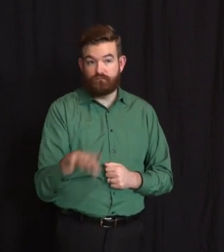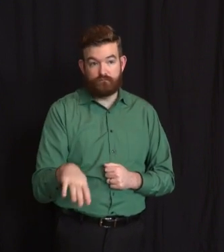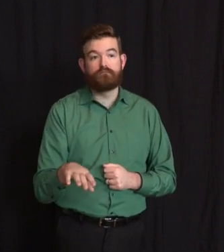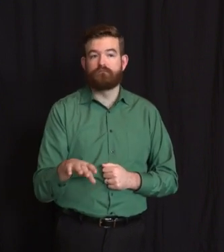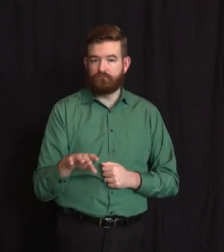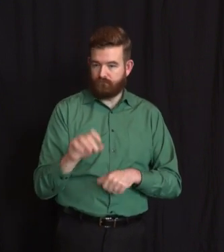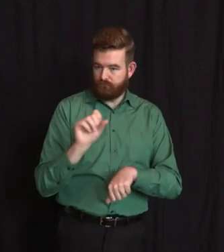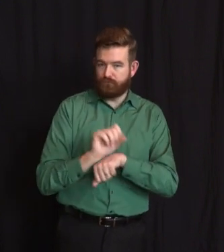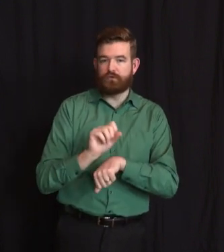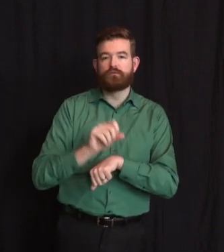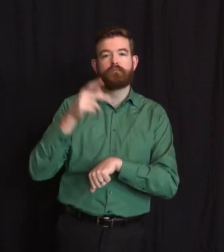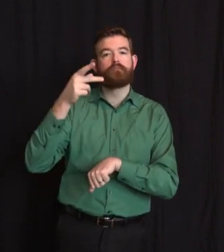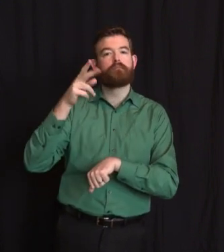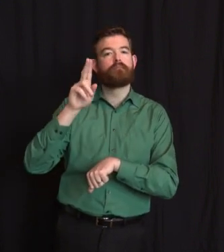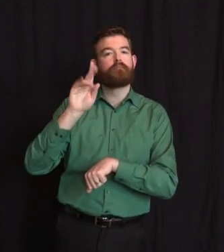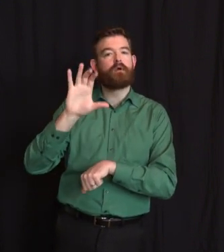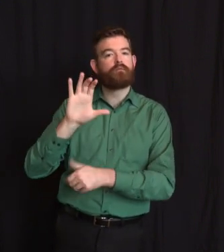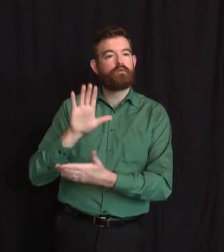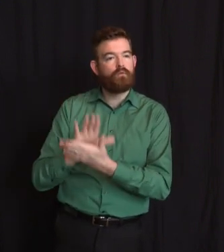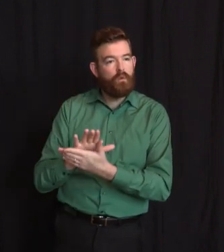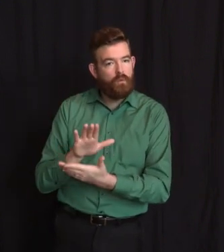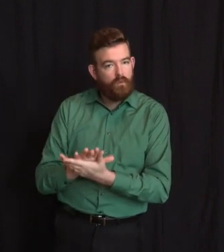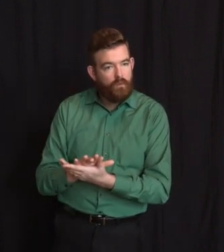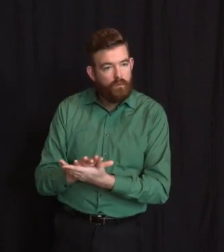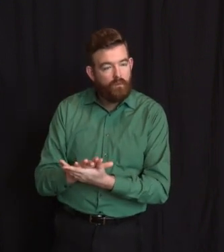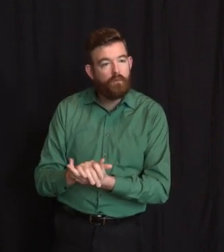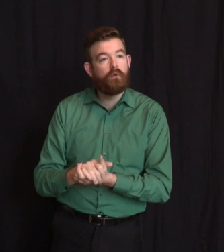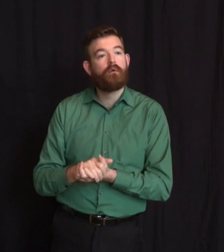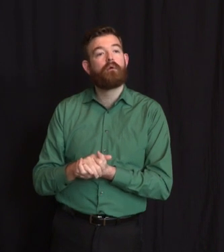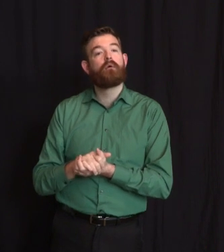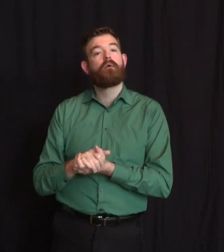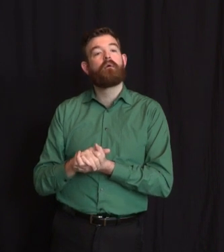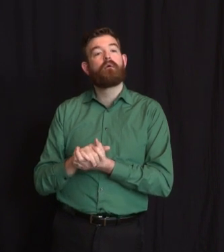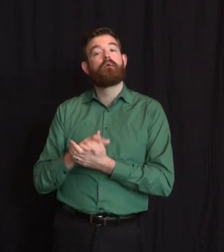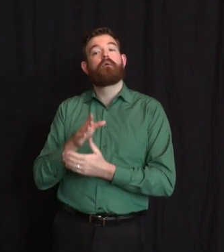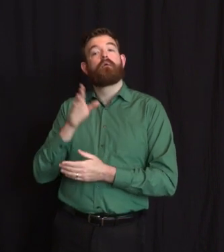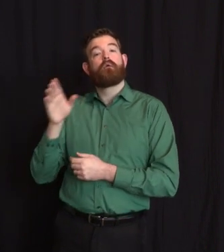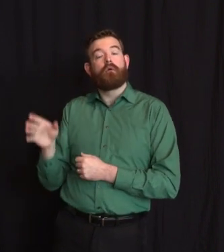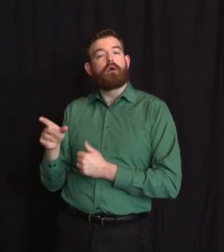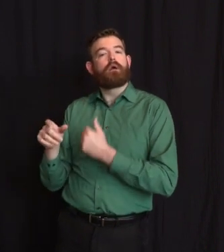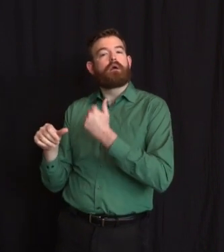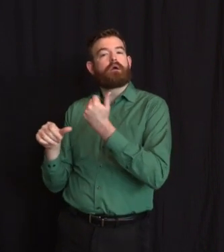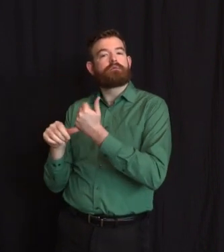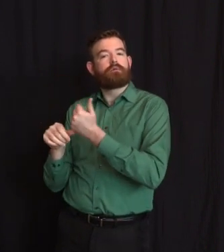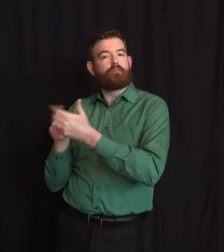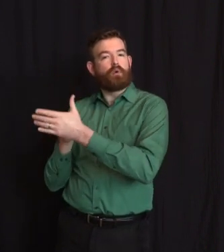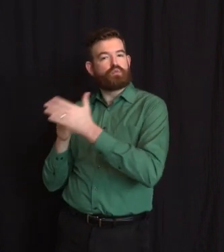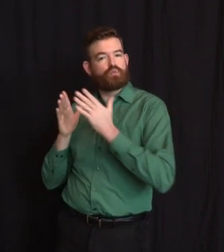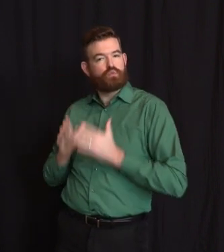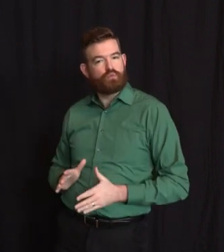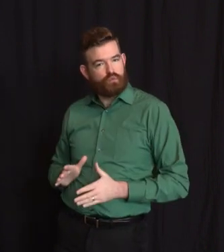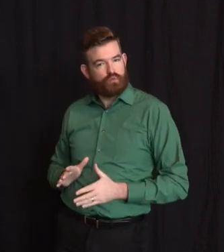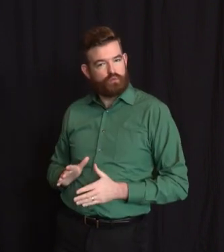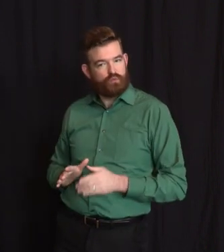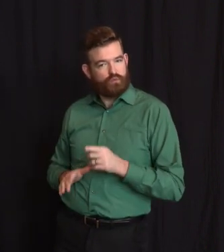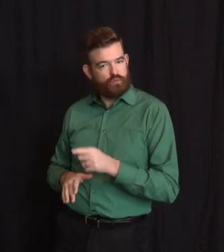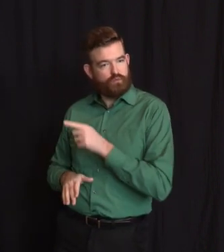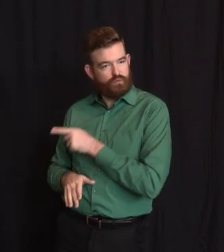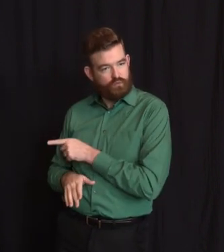assistant prosecutor, respectively. I spoke with her daughter, Maggie. We reminisced about her mom.